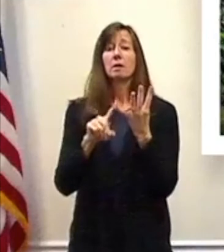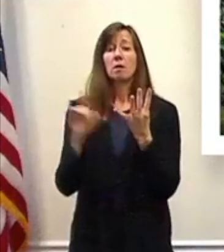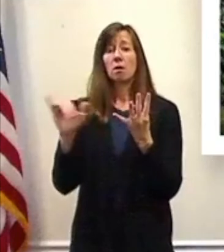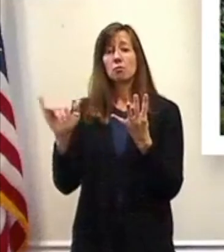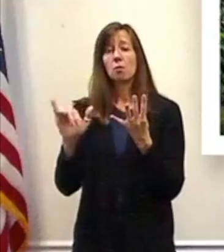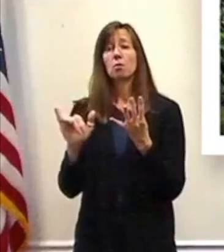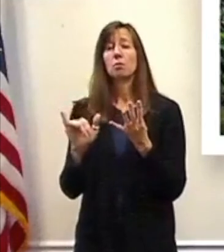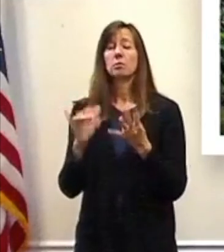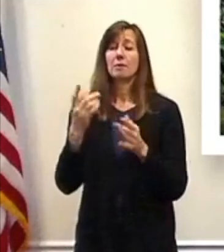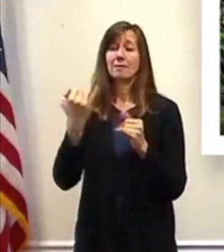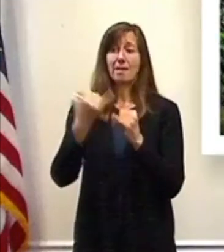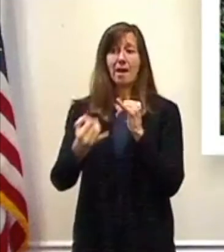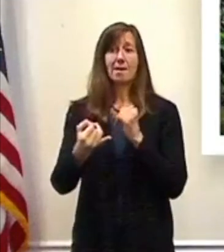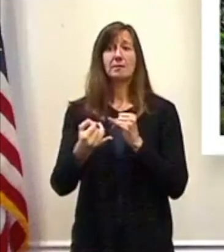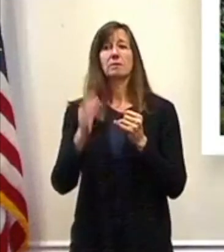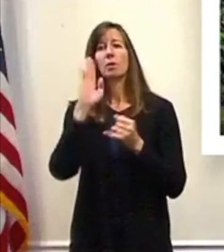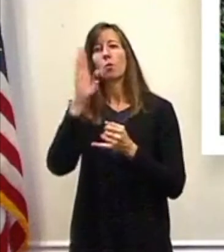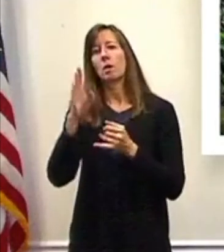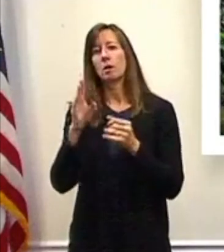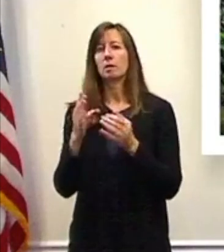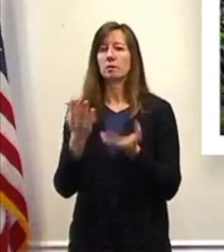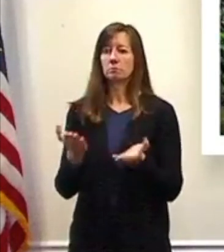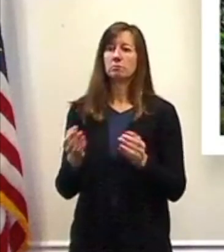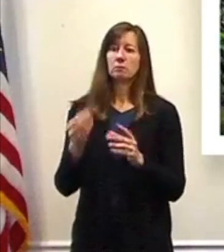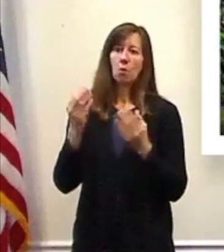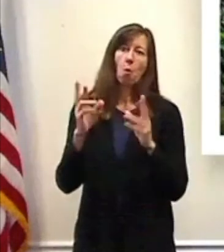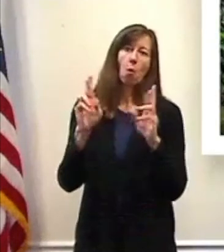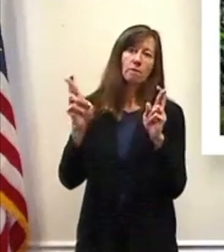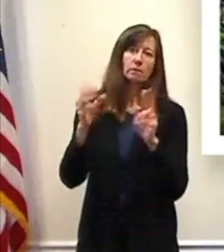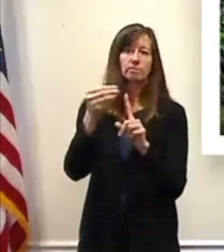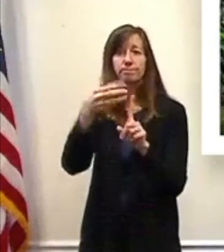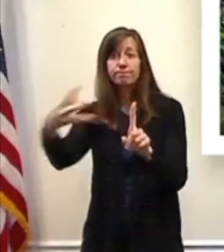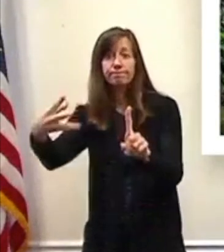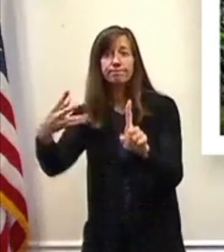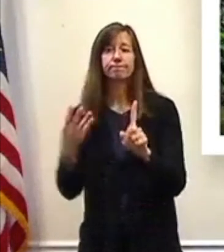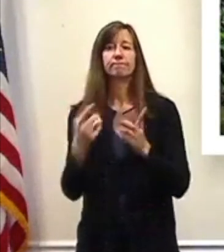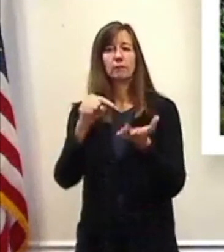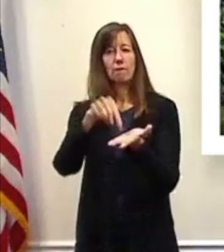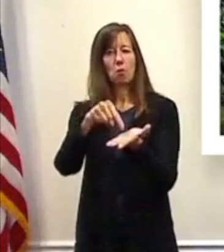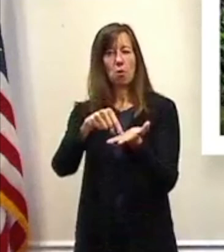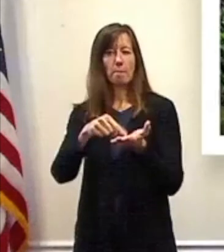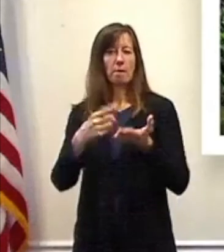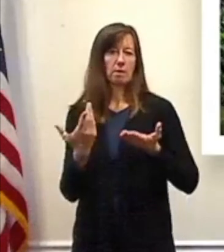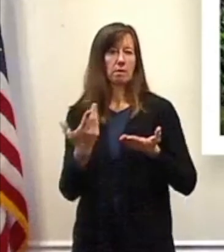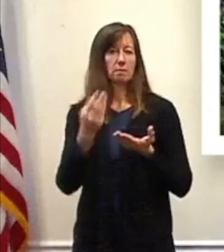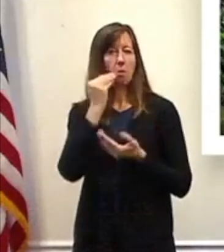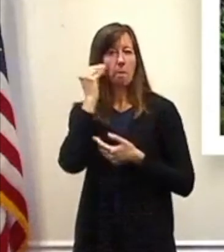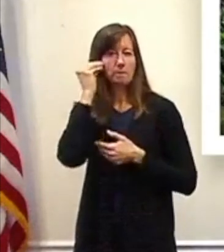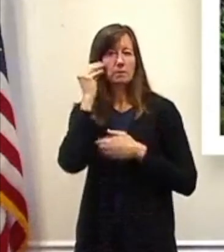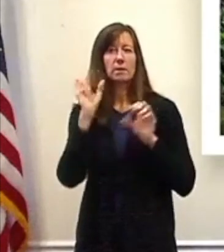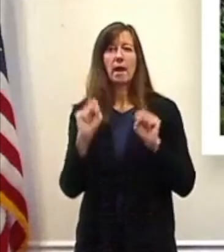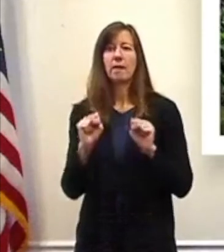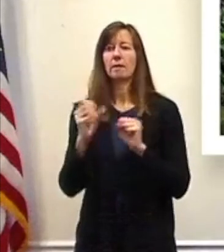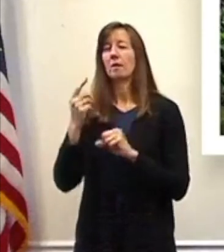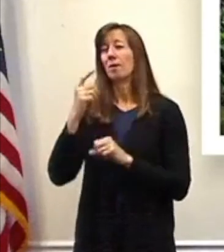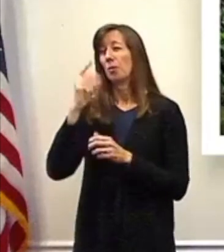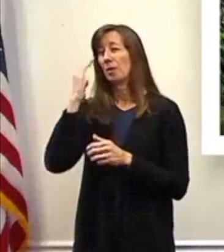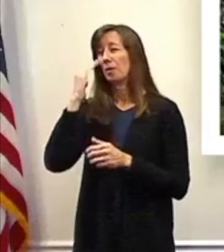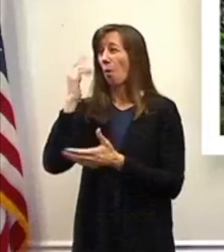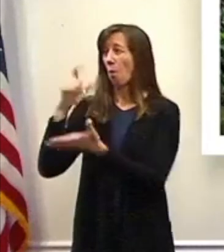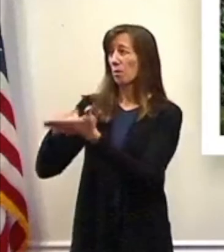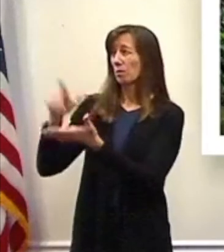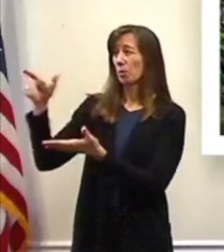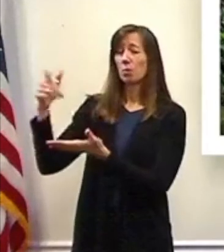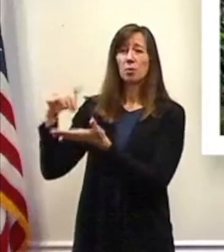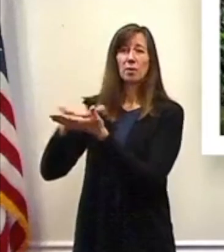work to grow affordability. We recognize in particular with the onslaught of pressure from New York City that